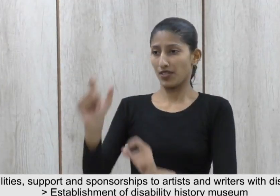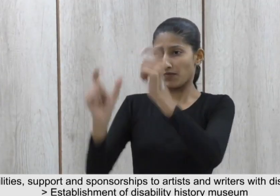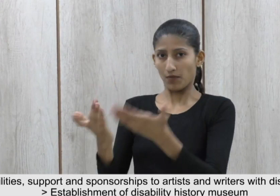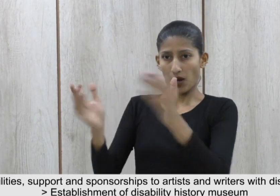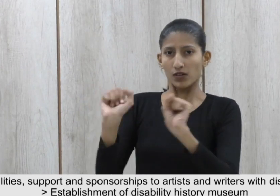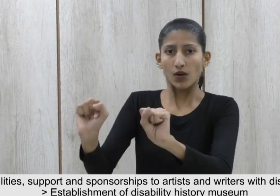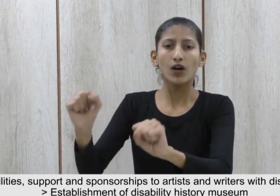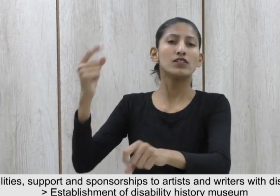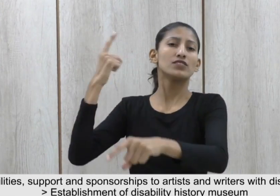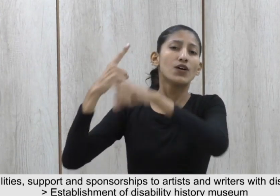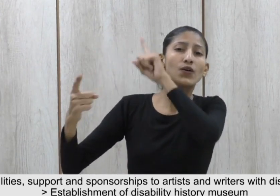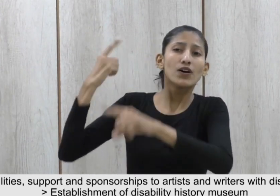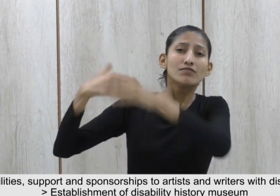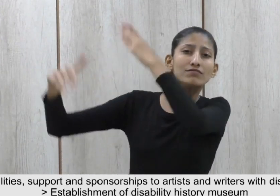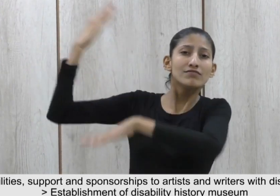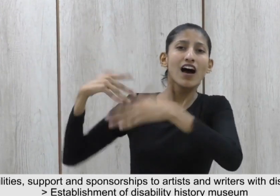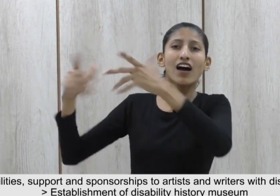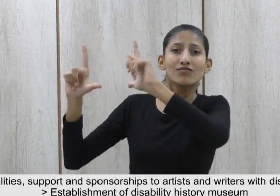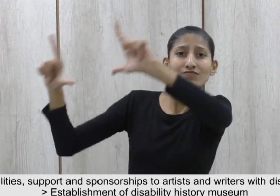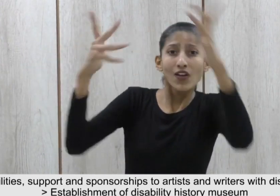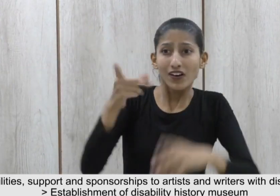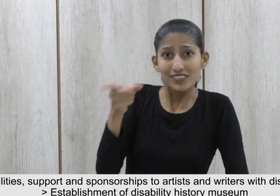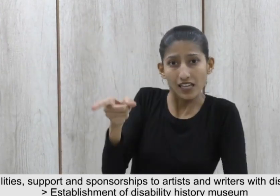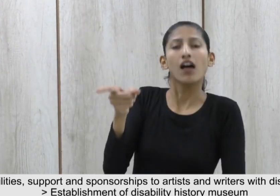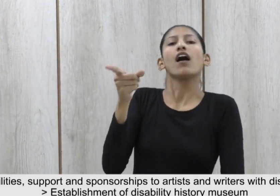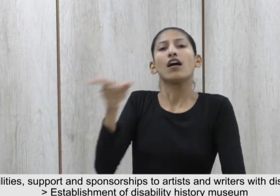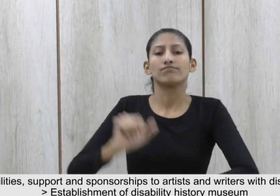Establishment of Disability History Museum 11.